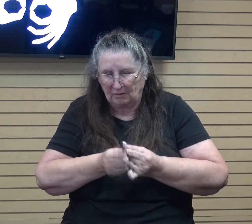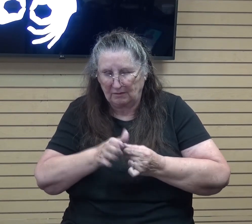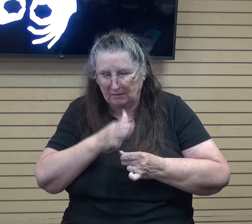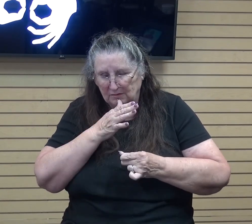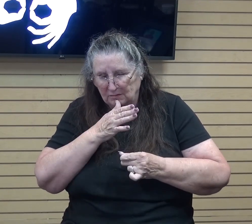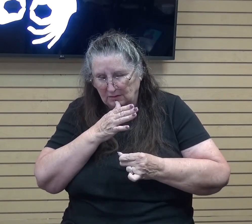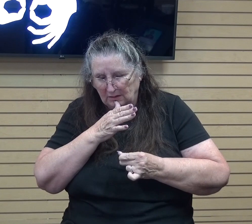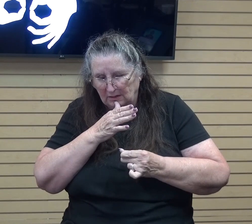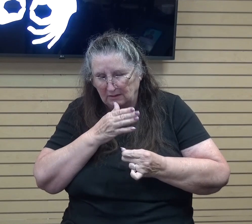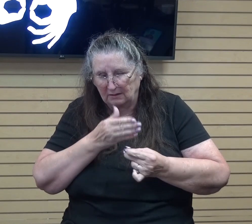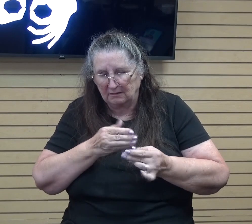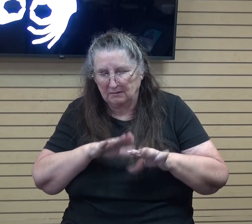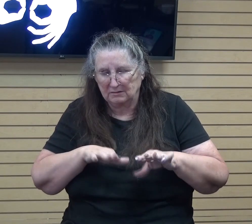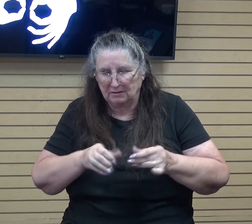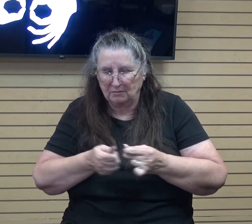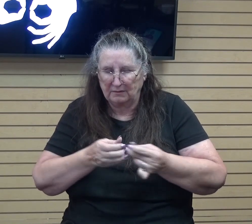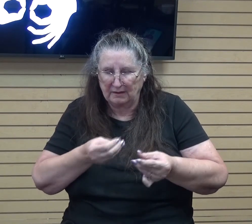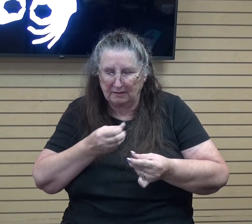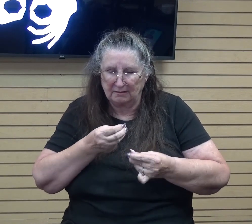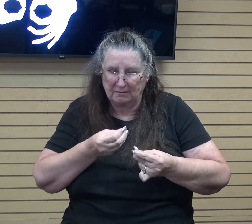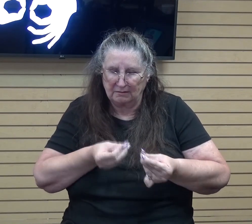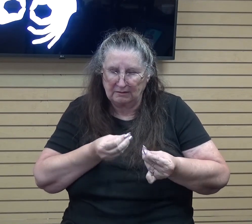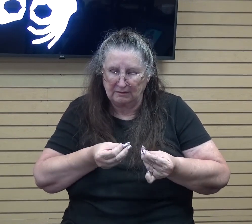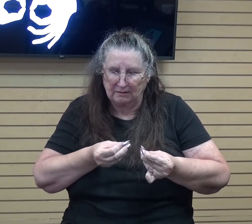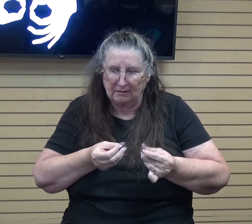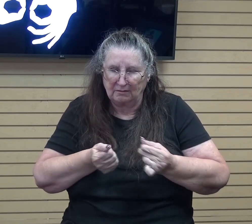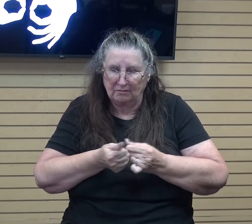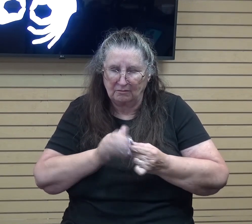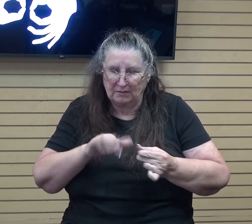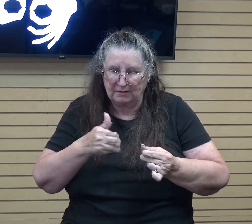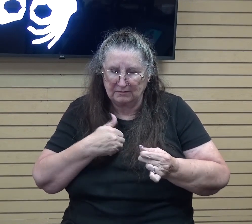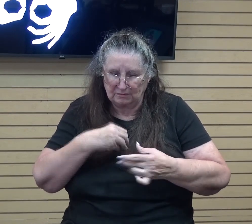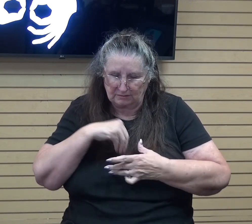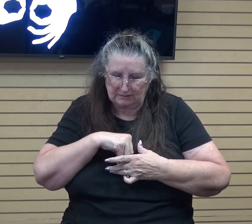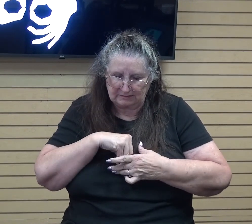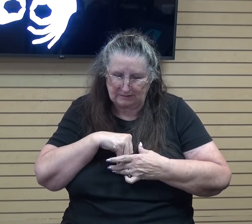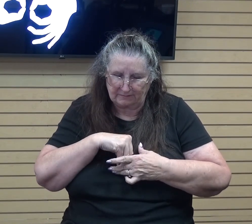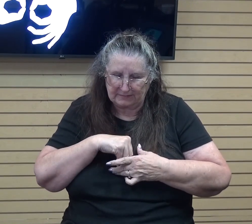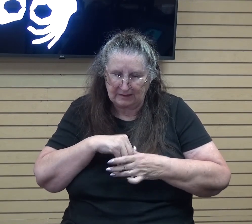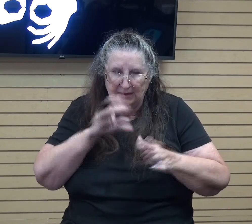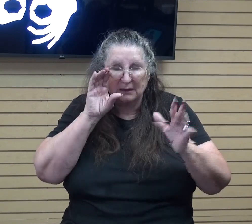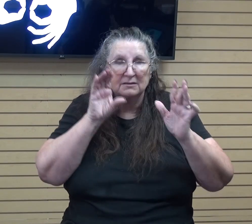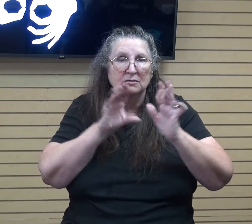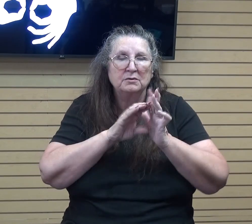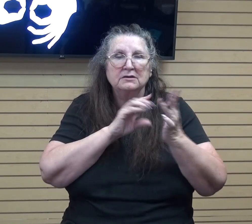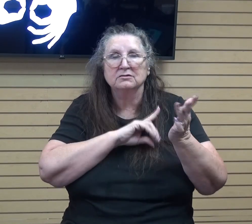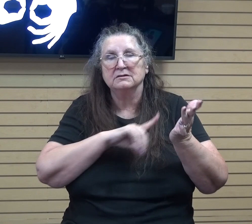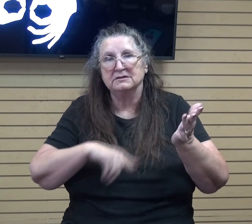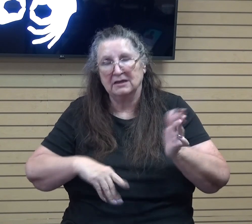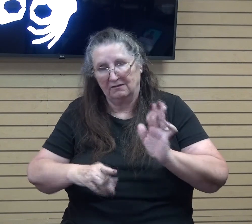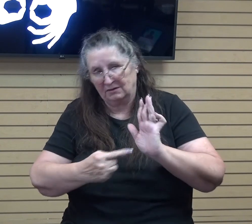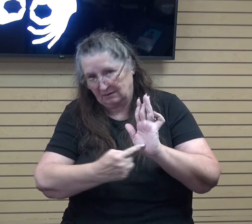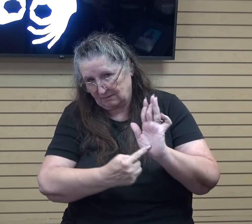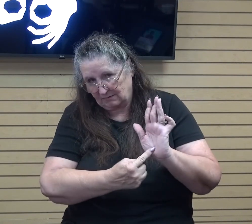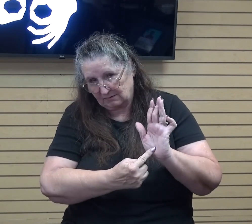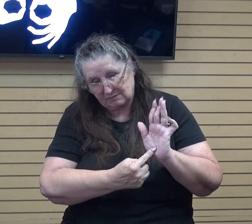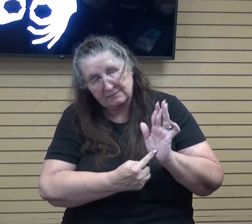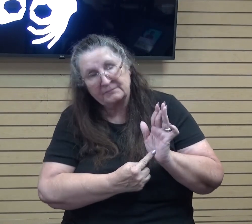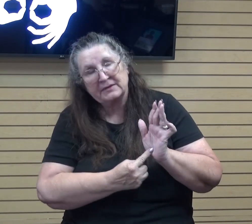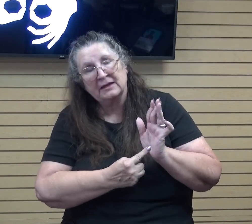child is my soul within me. Now, the picture that David is presenting to us here is